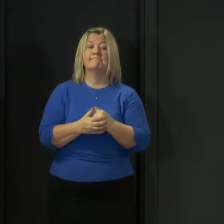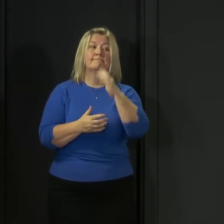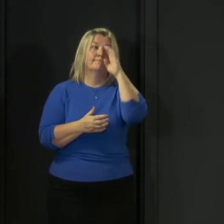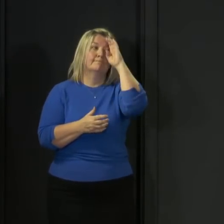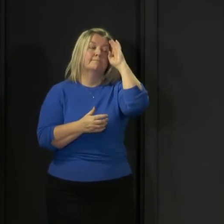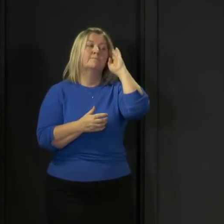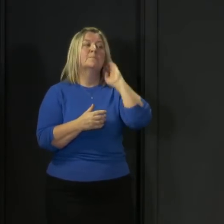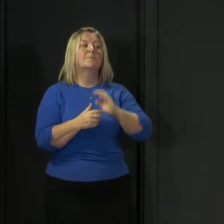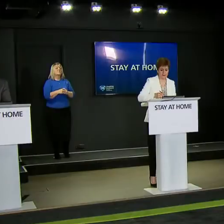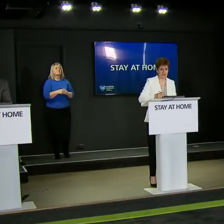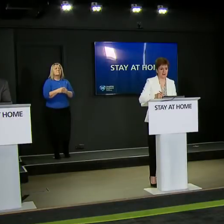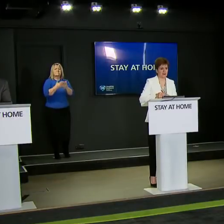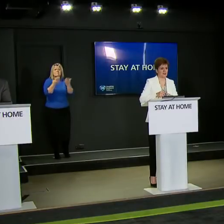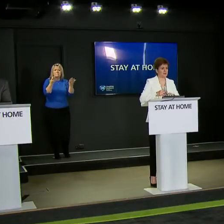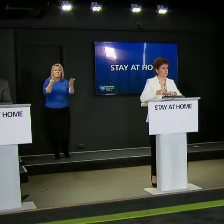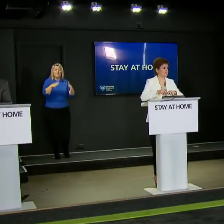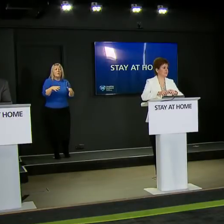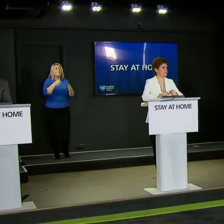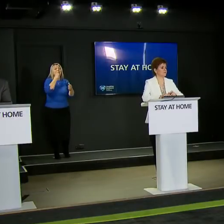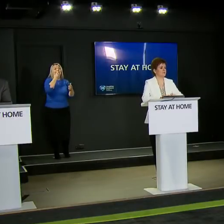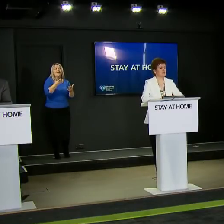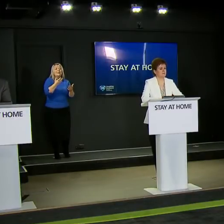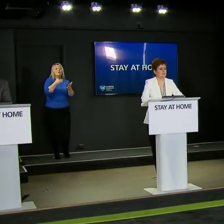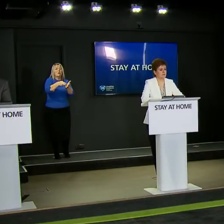Vivian Aitken from the Daily Record